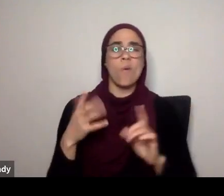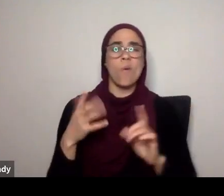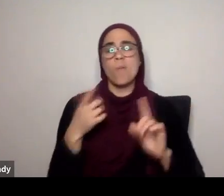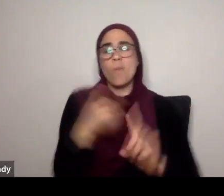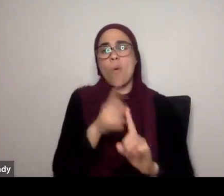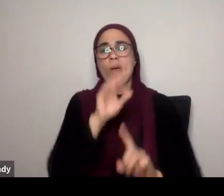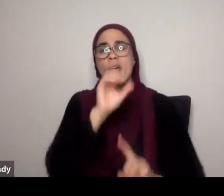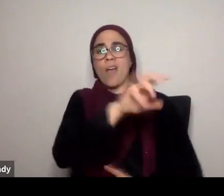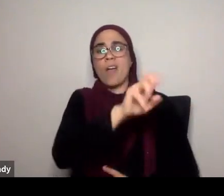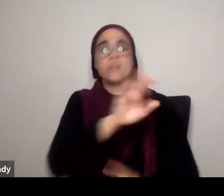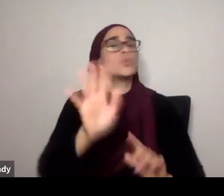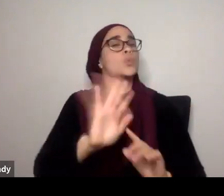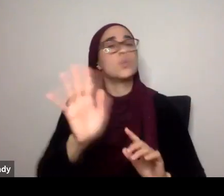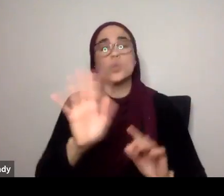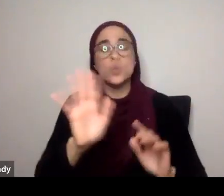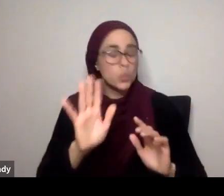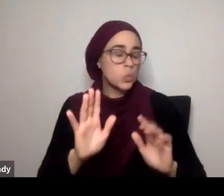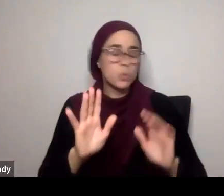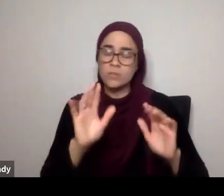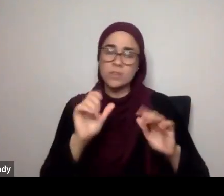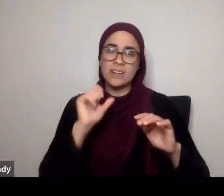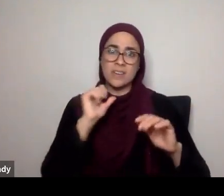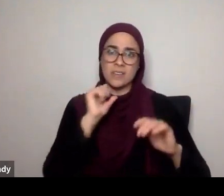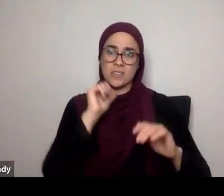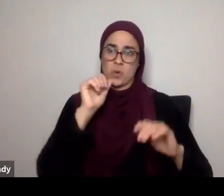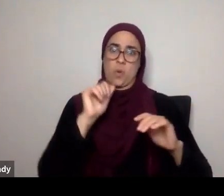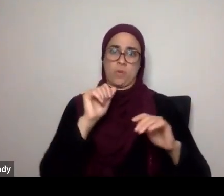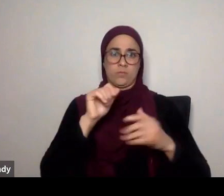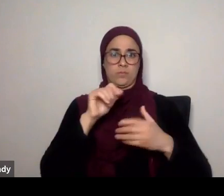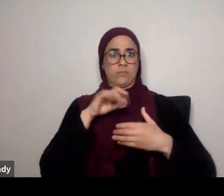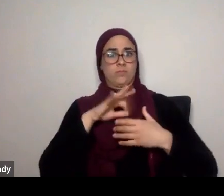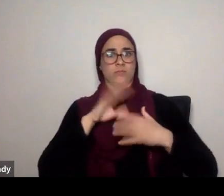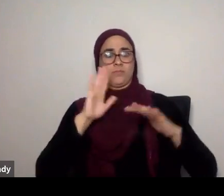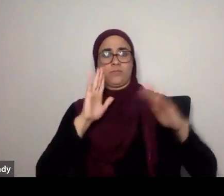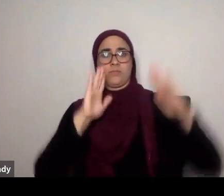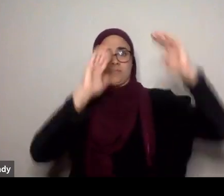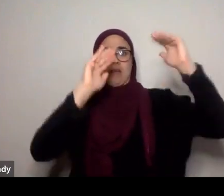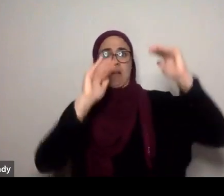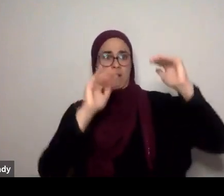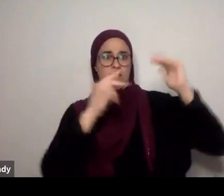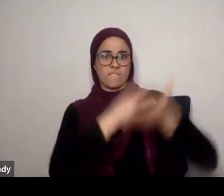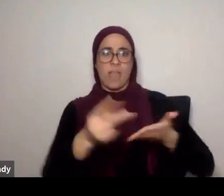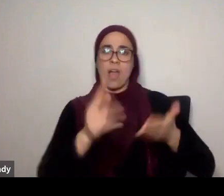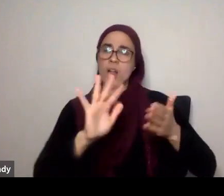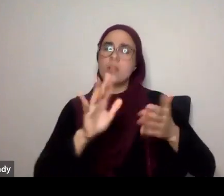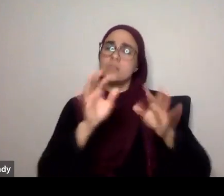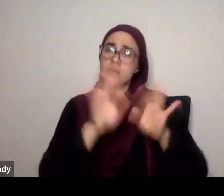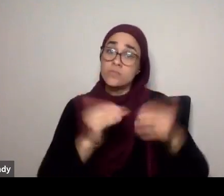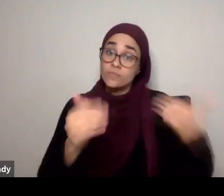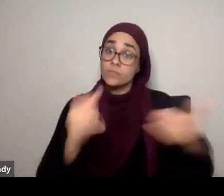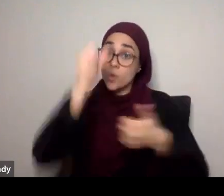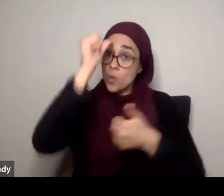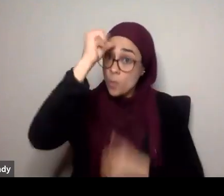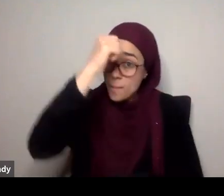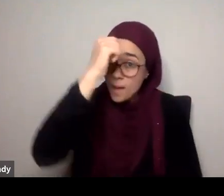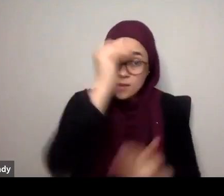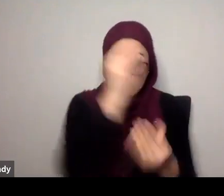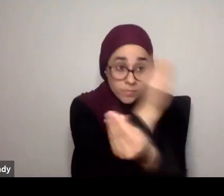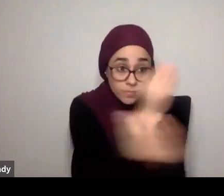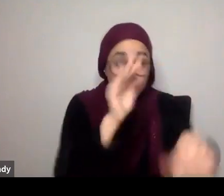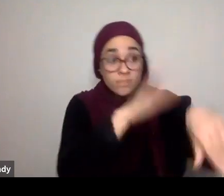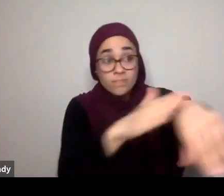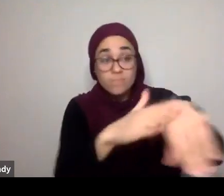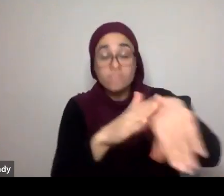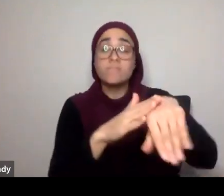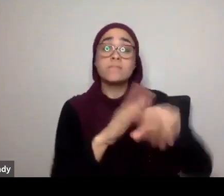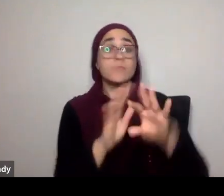say, no no no, don't basically, let your own insecurities, prevent you from reminding, remind, find the best way to do it, the easiest way to do